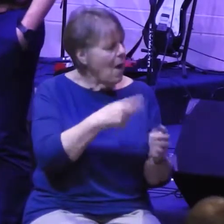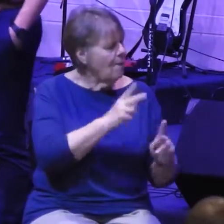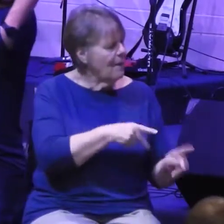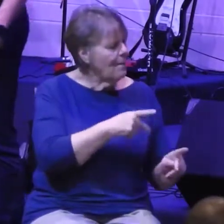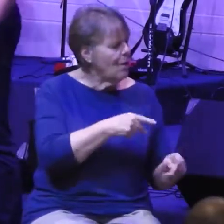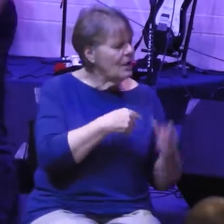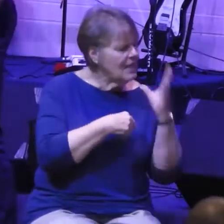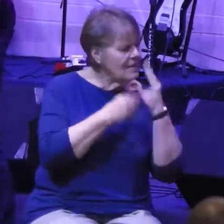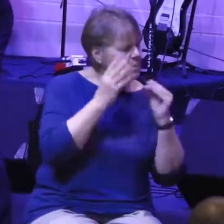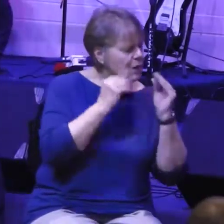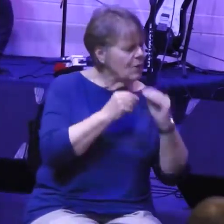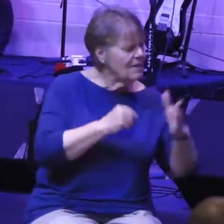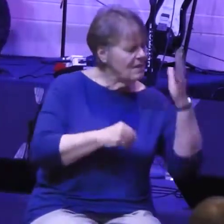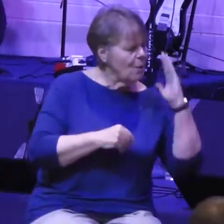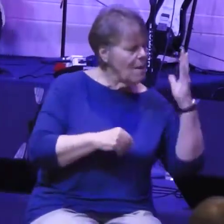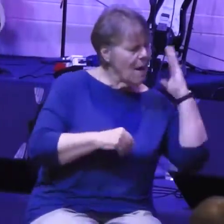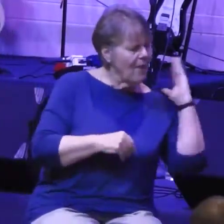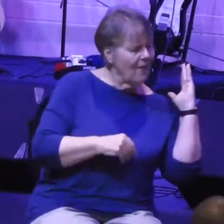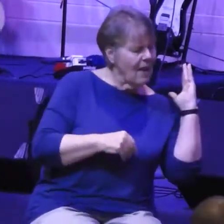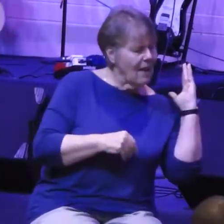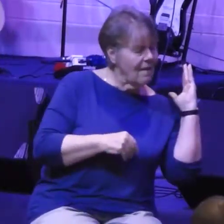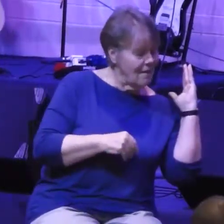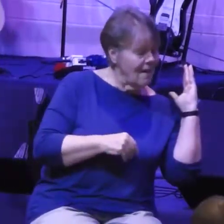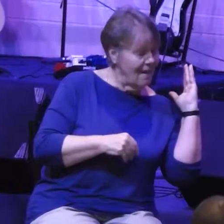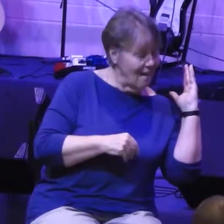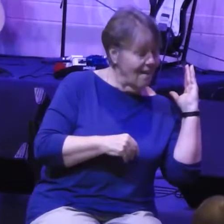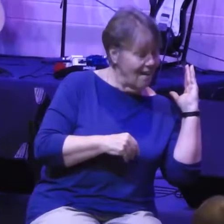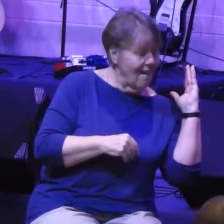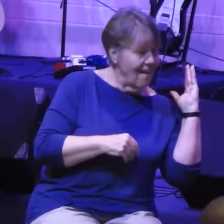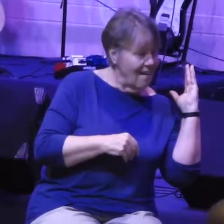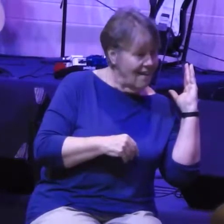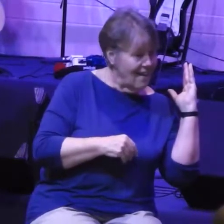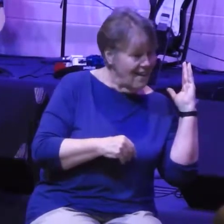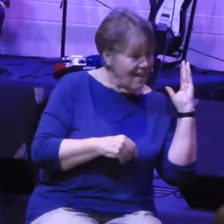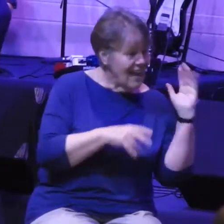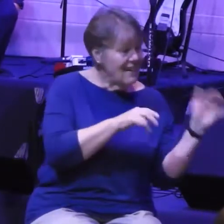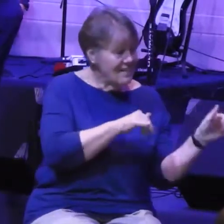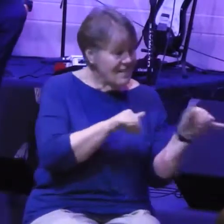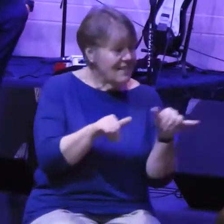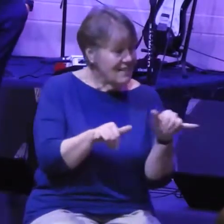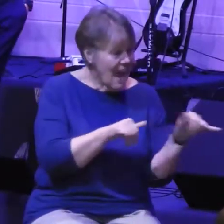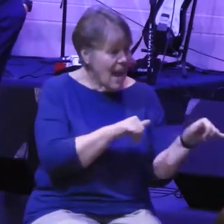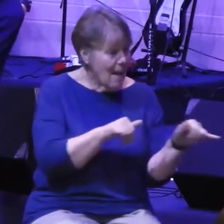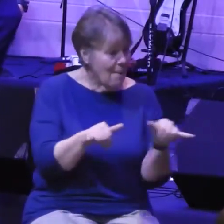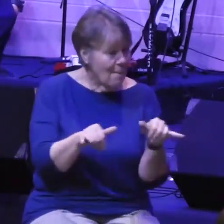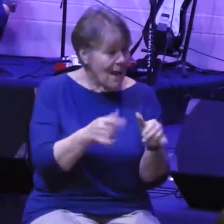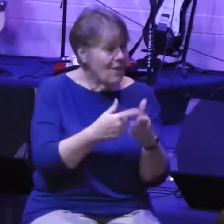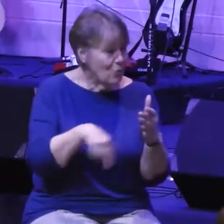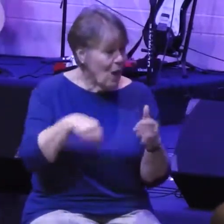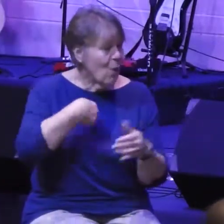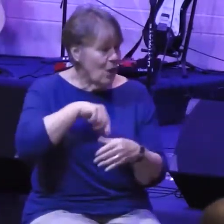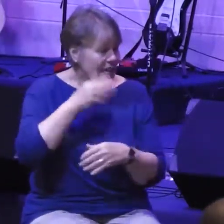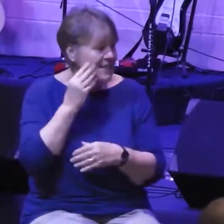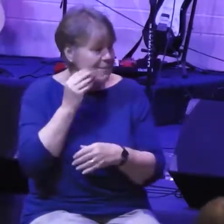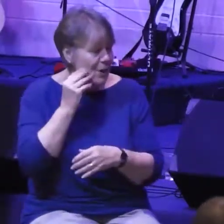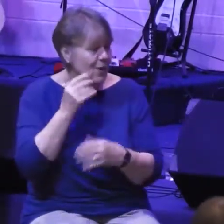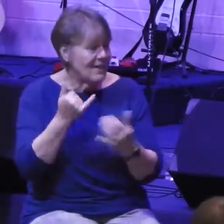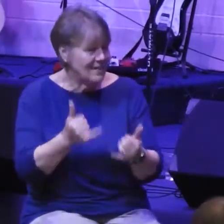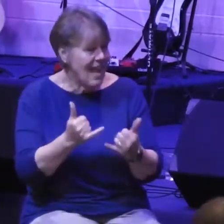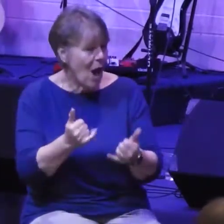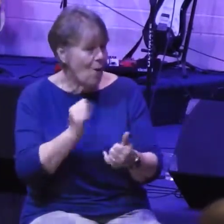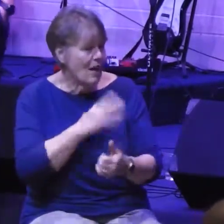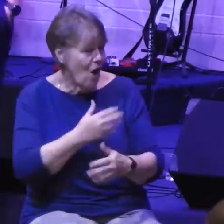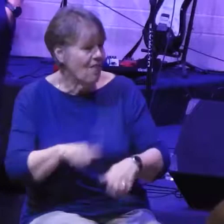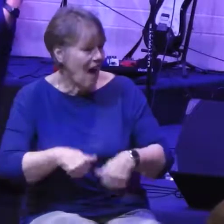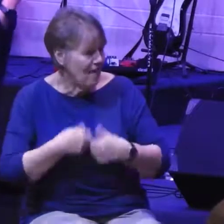quite significantly mirrors what we might be experiencing now in our own lives. So we're going to consider the opposition they